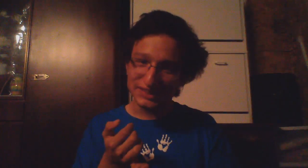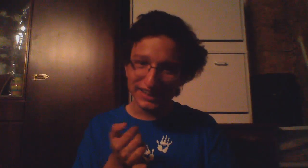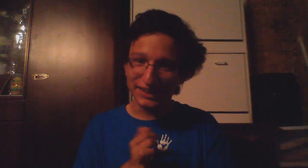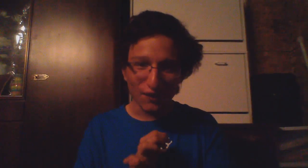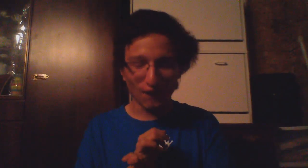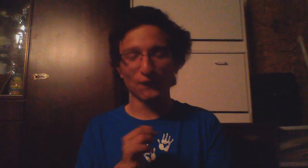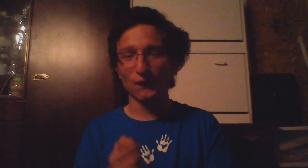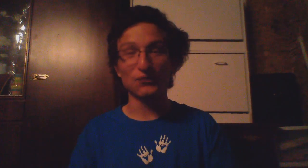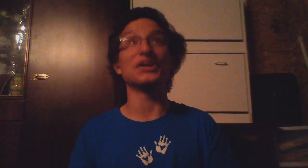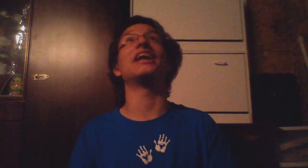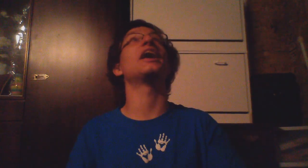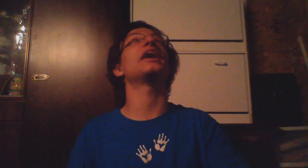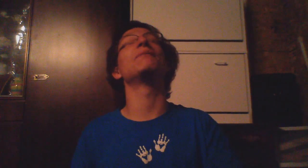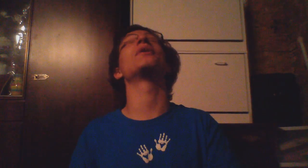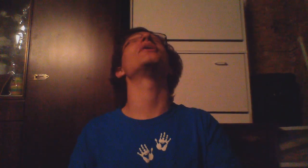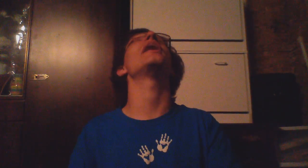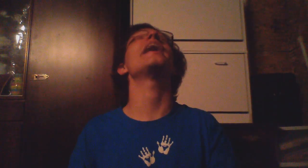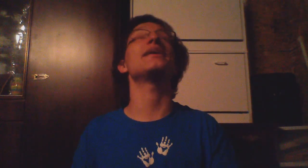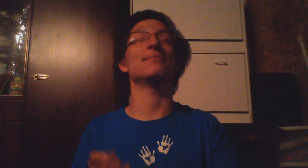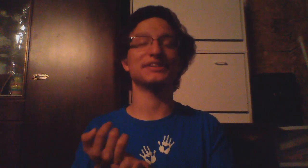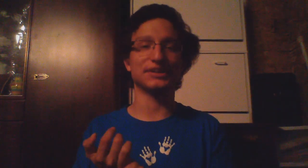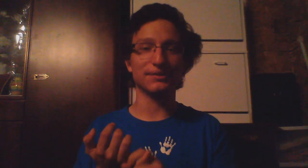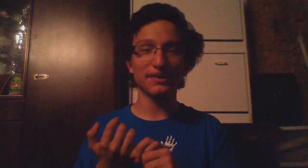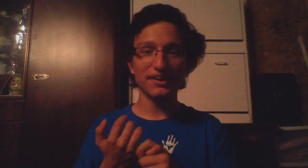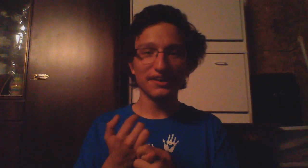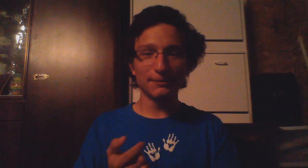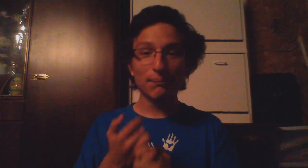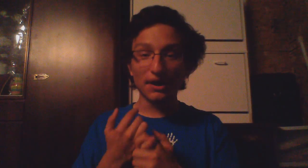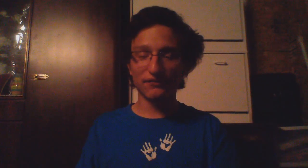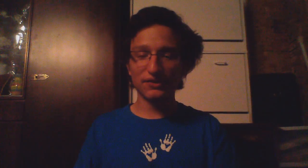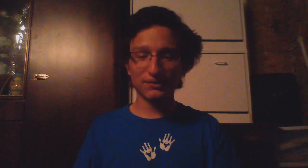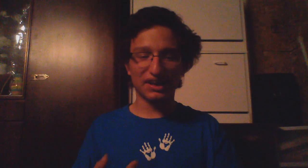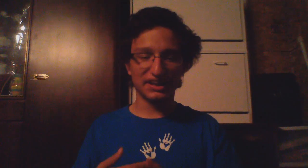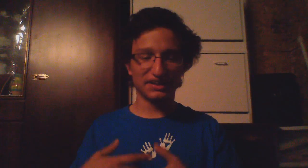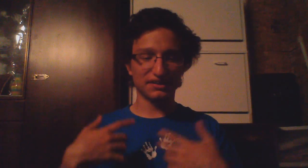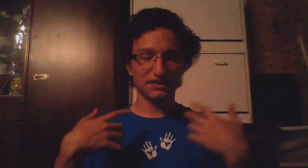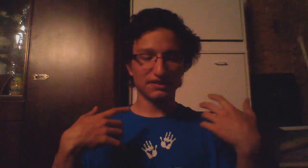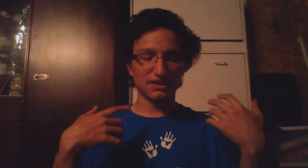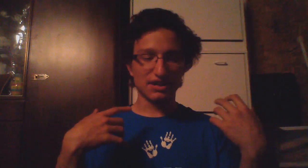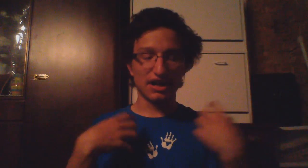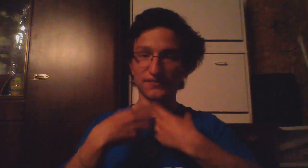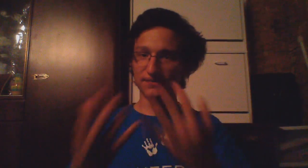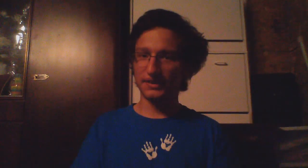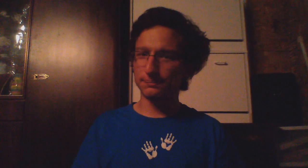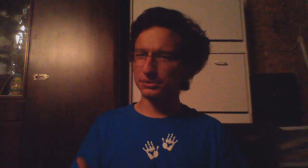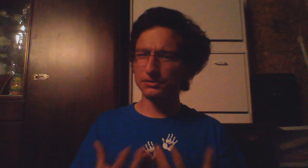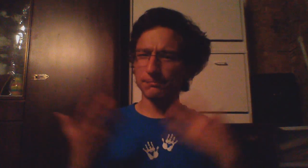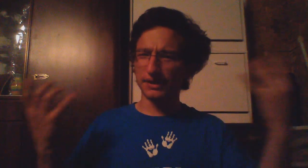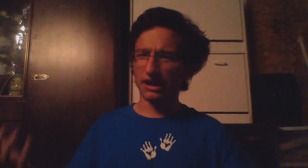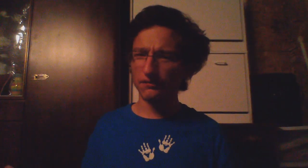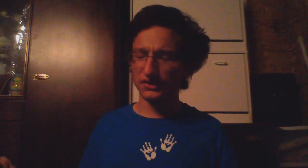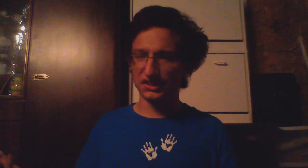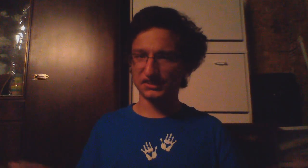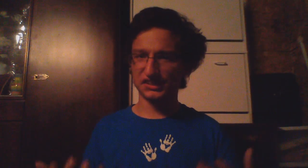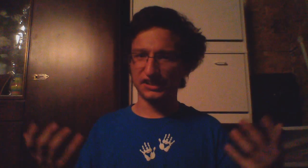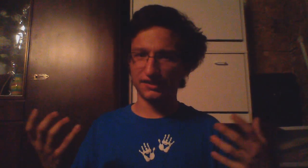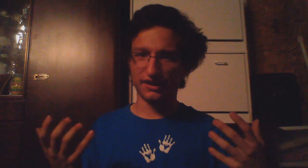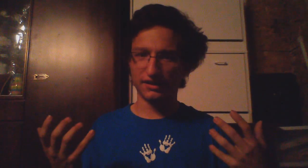saying it all over again and I am gonna hate myself but I feel like I've improved my confidence in like